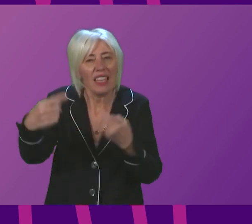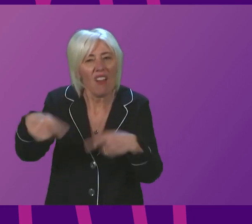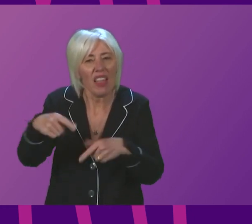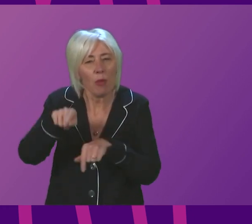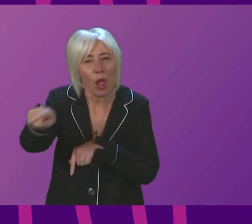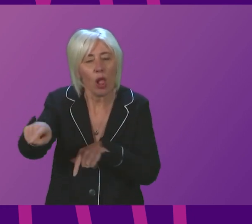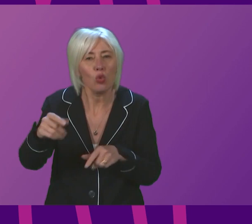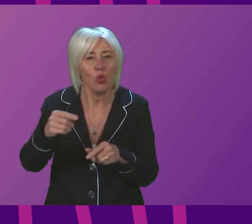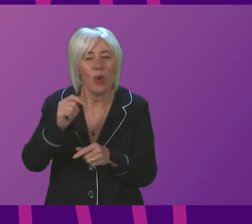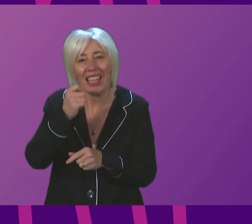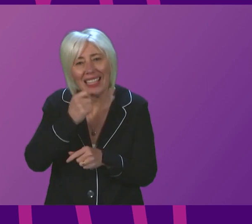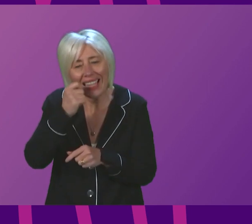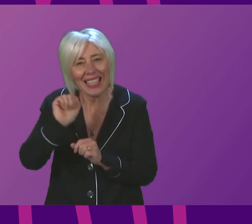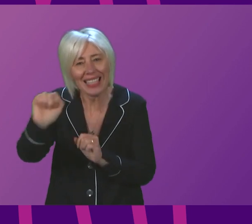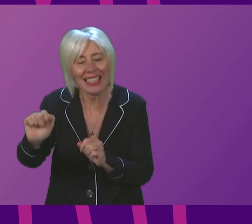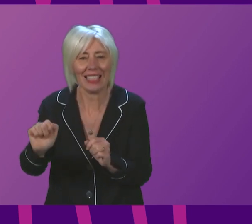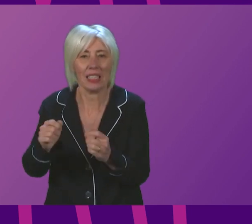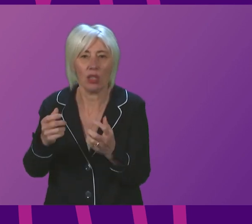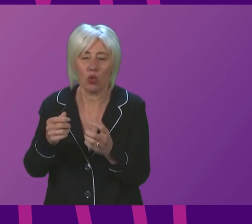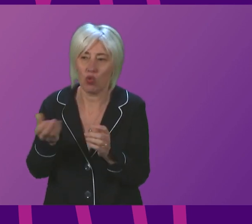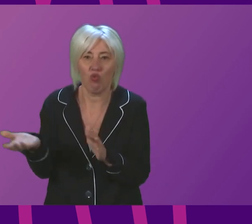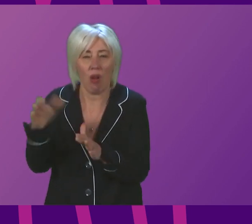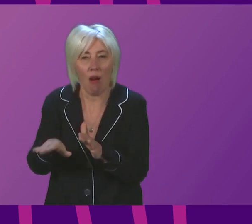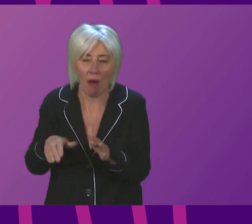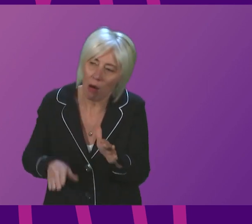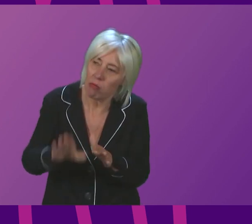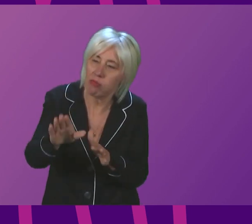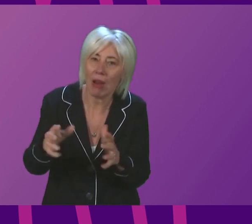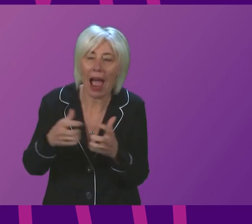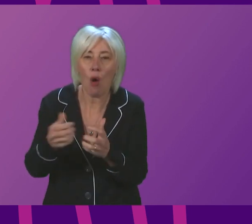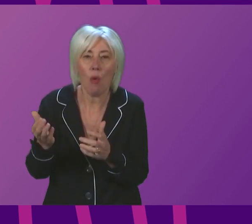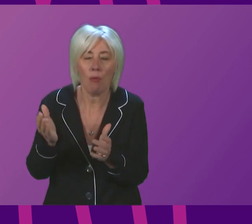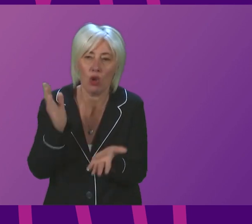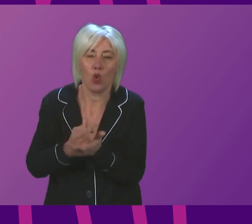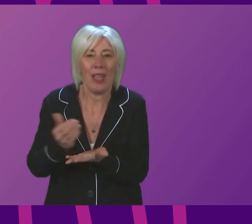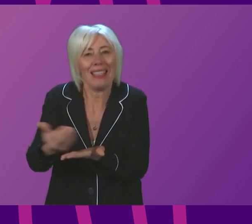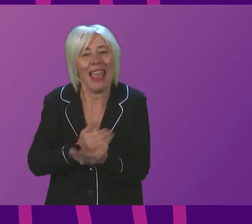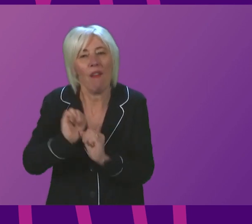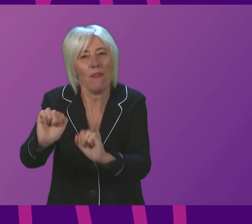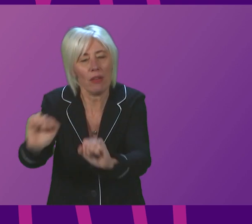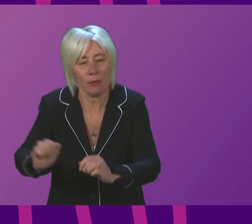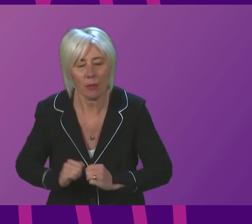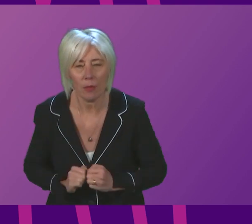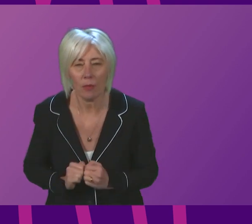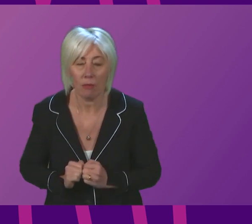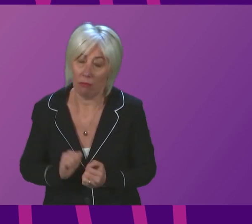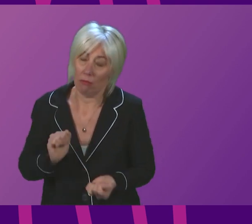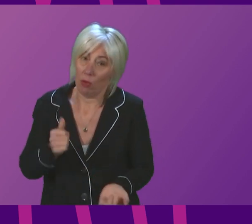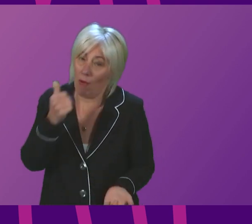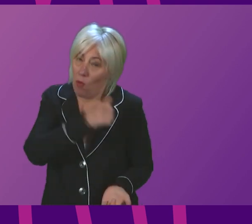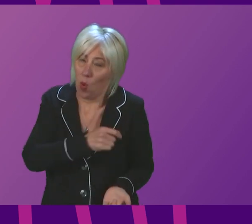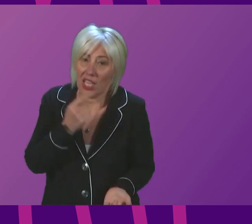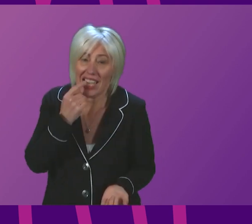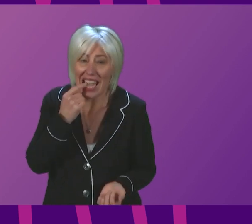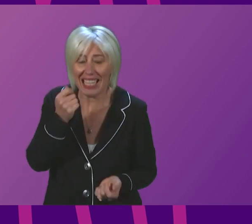support practice recovery and remobilise our dental services in a way that is safe? The First Minister? Well, dentists provide